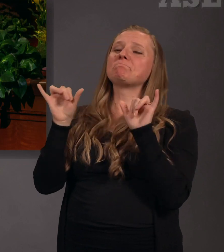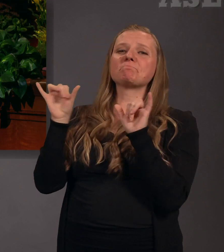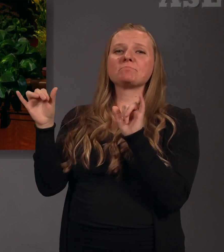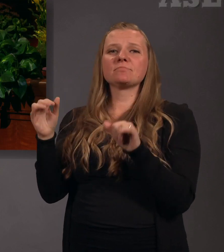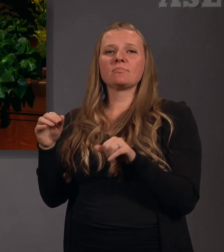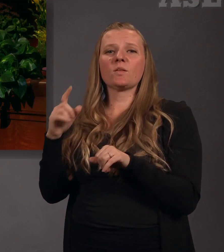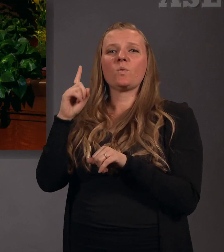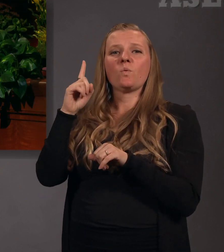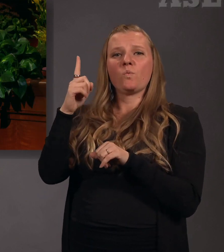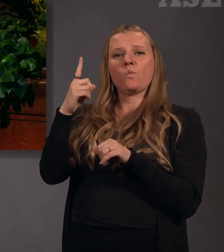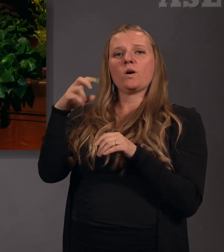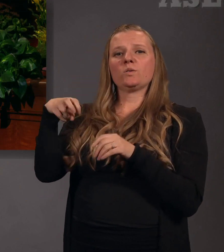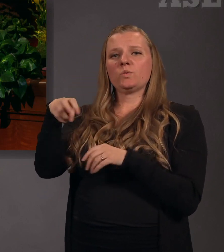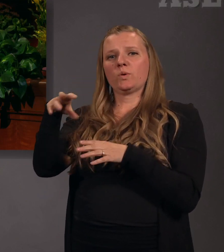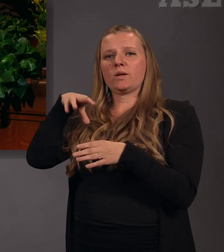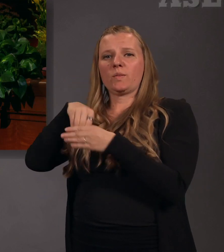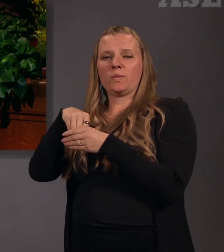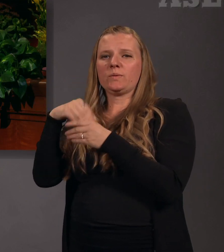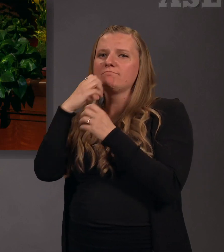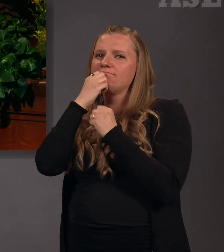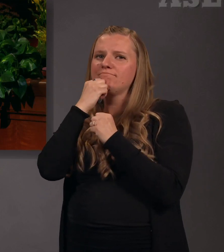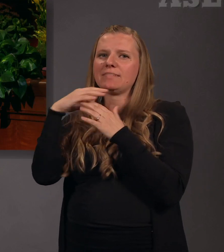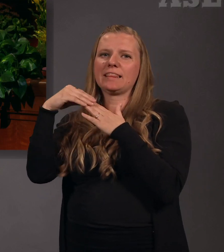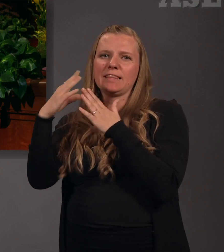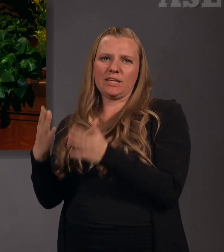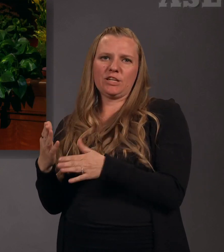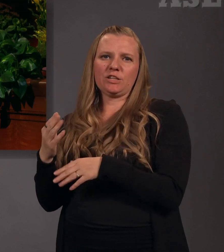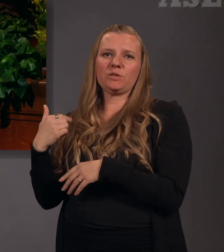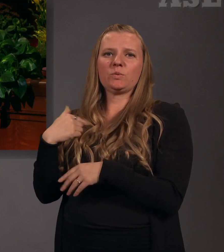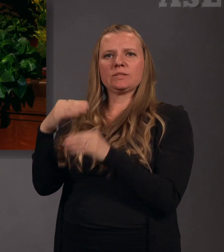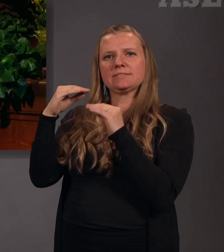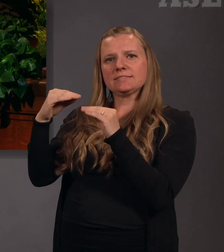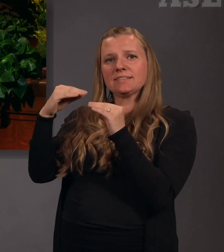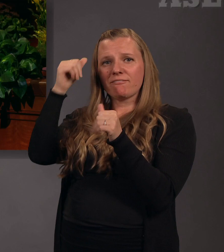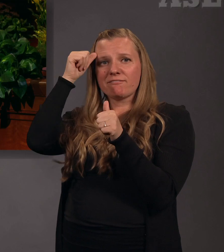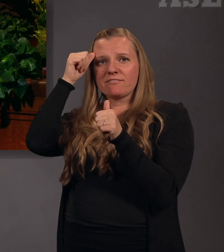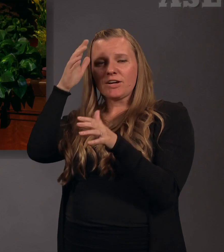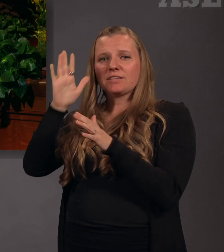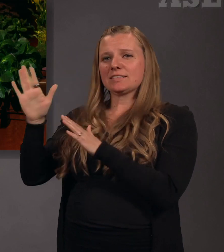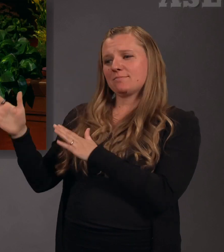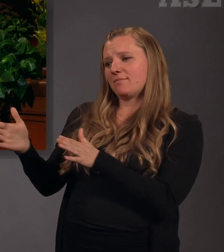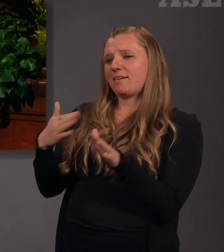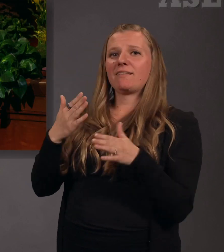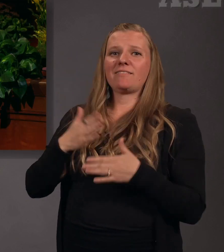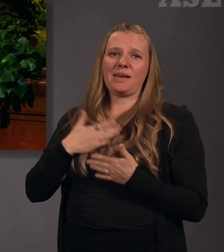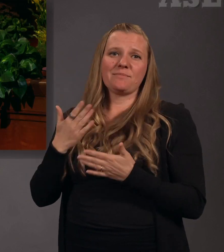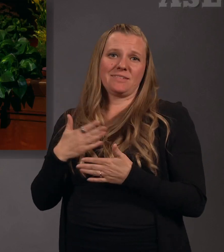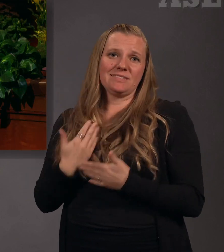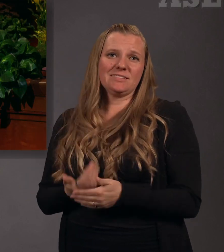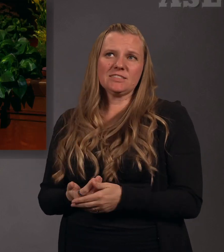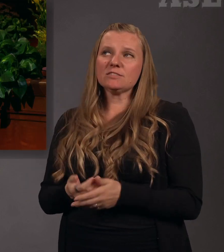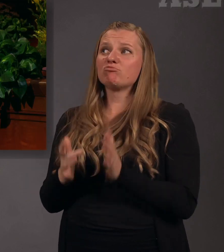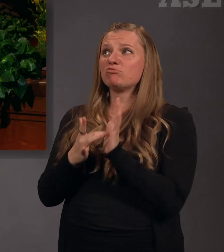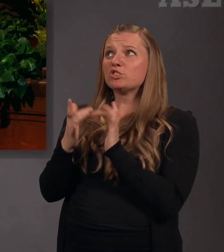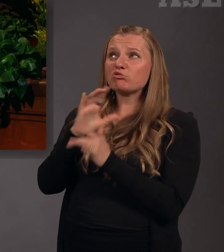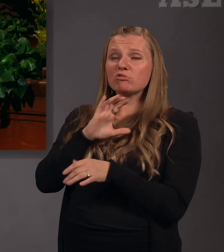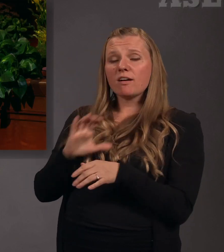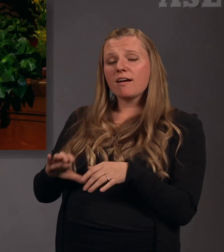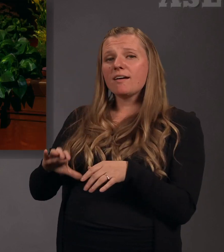leader from another religion. We taught our friend about Heavenly Father's plan of happiness, Jesus Christ's